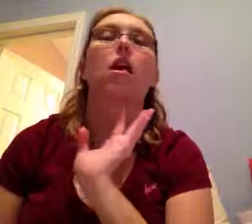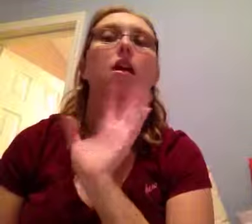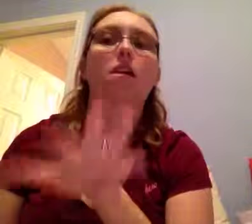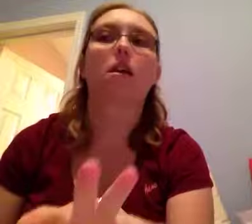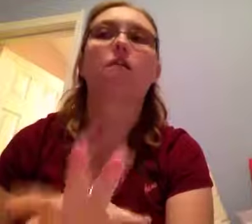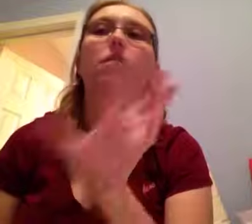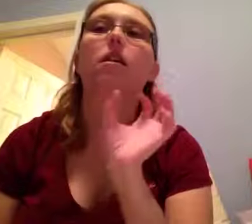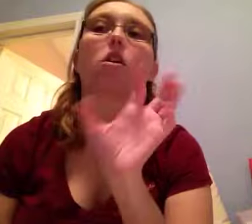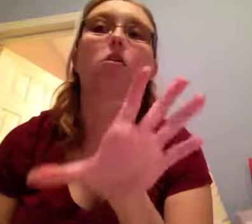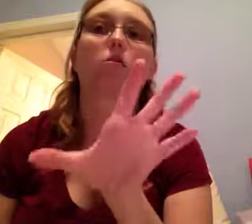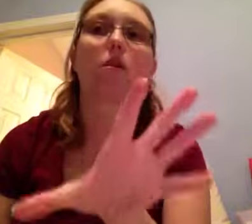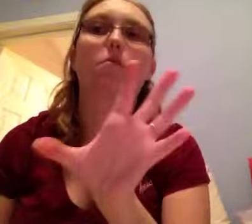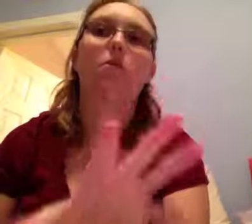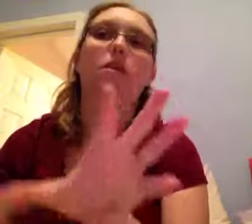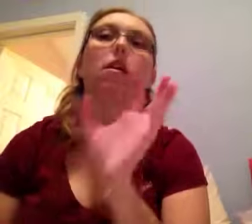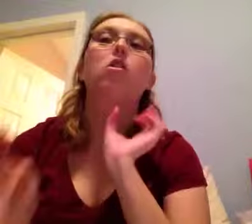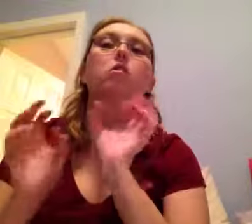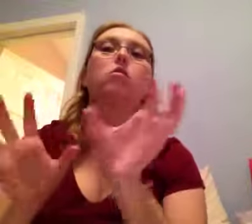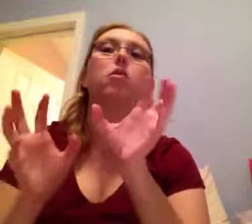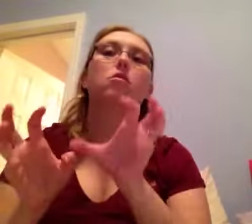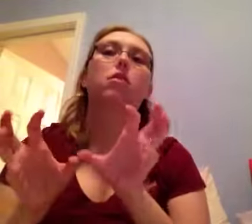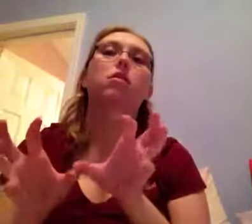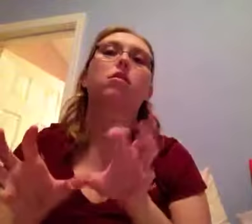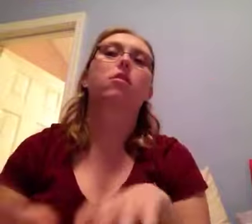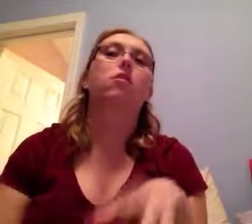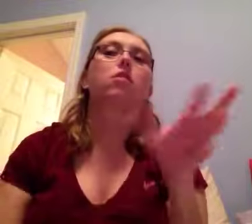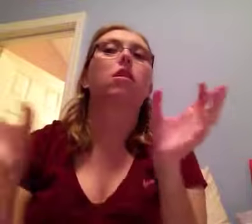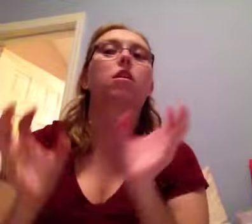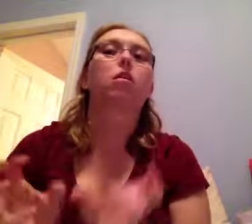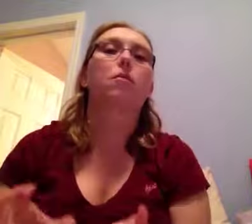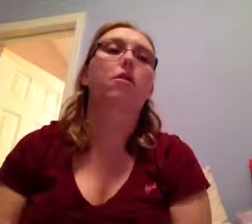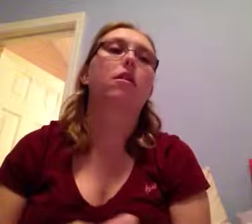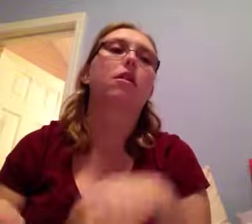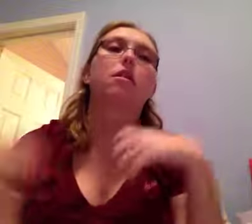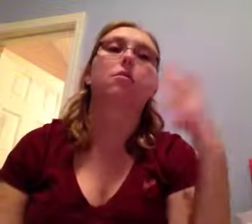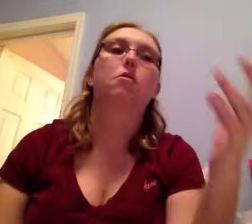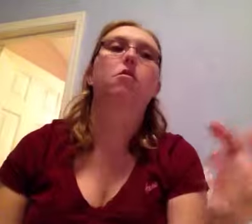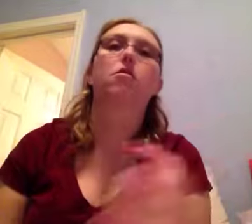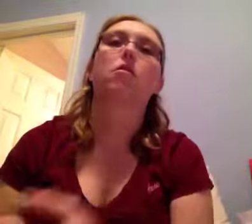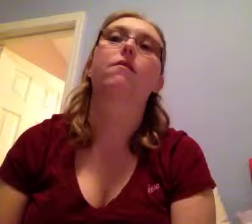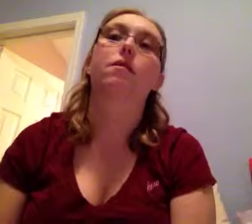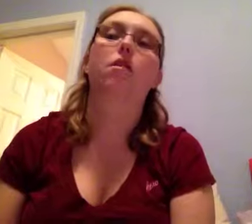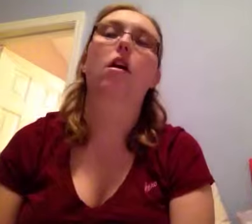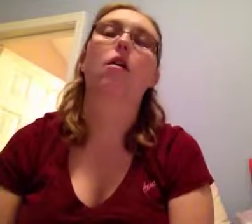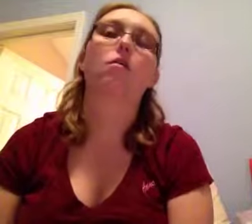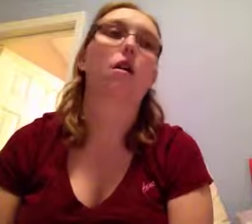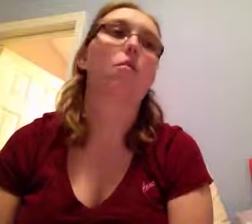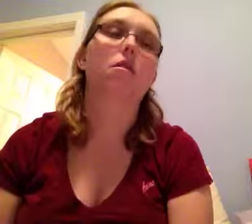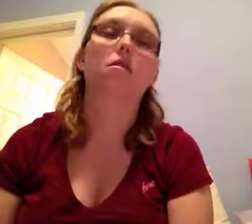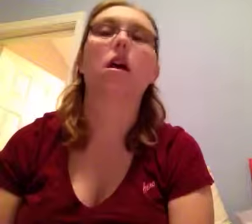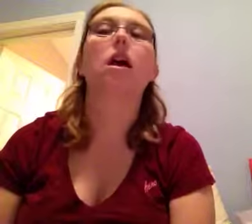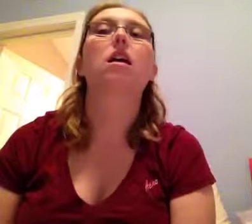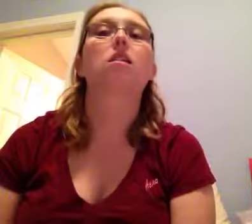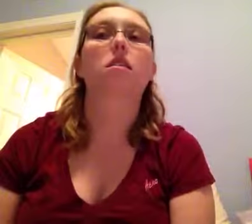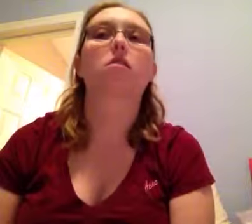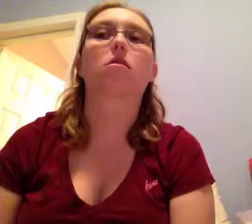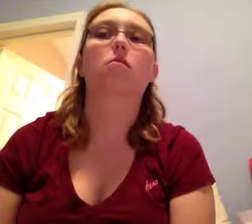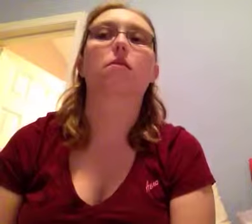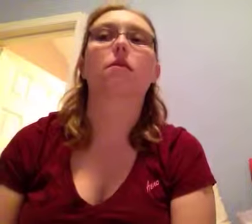definitely a great movie to go see in theaters and experience and invest yourself into that world. Such a good movie.